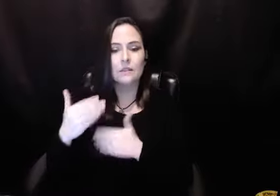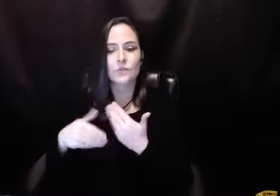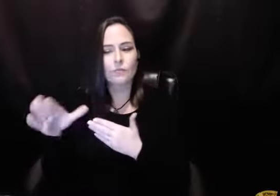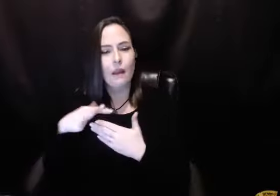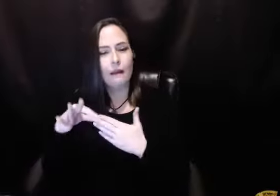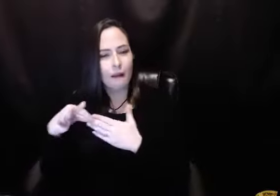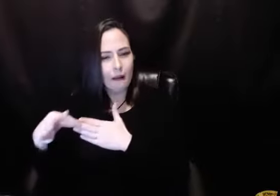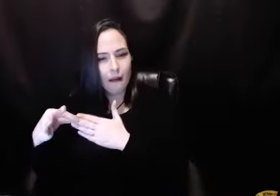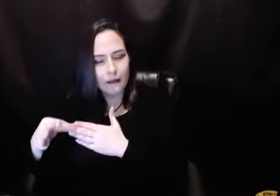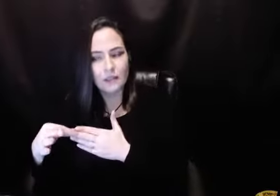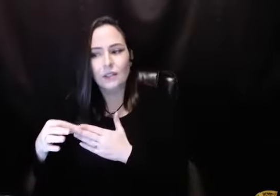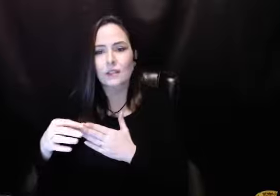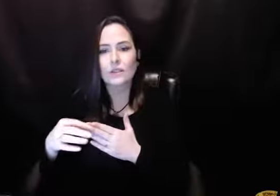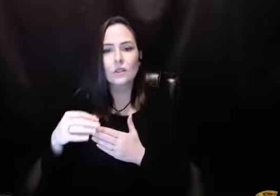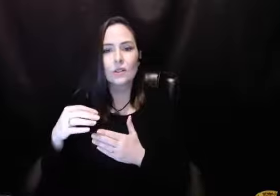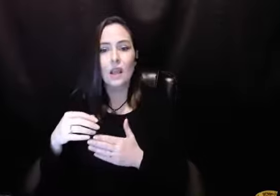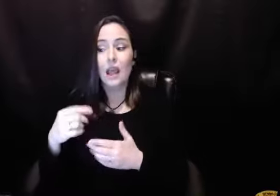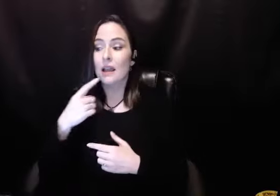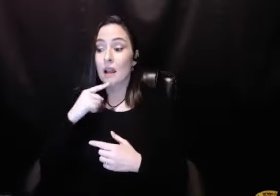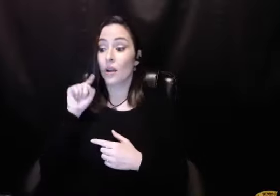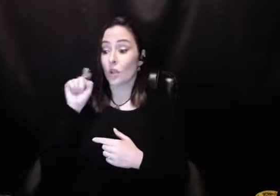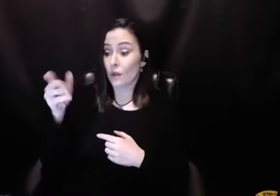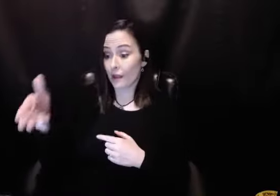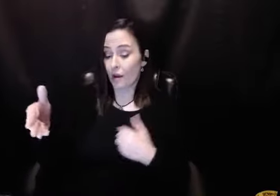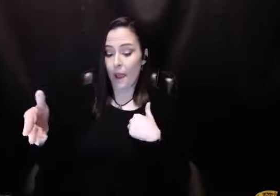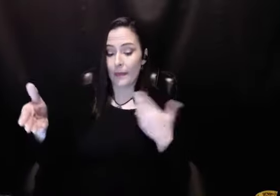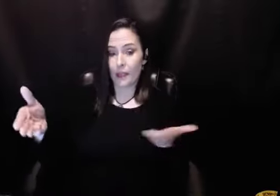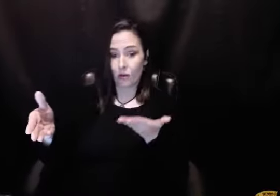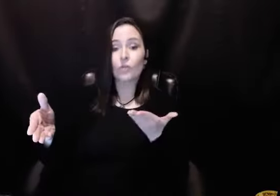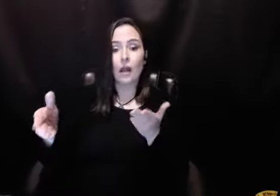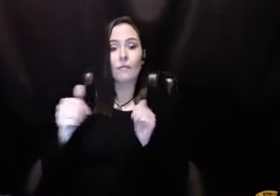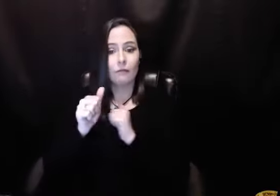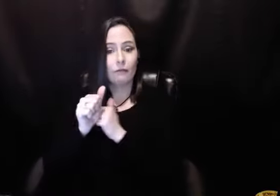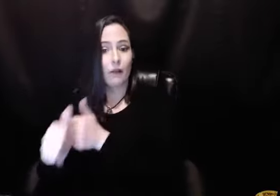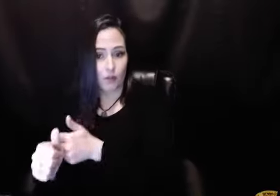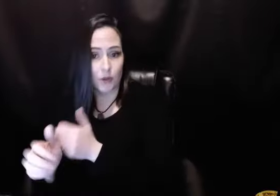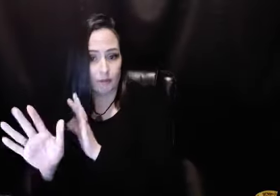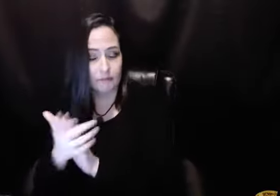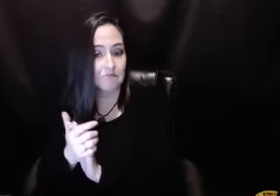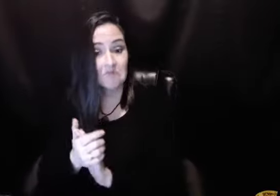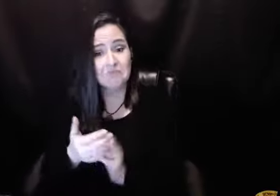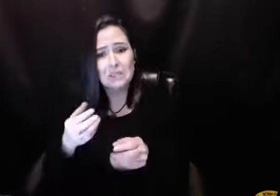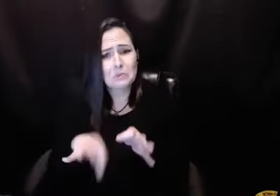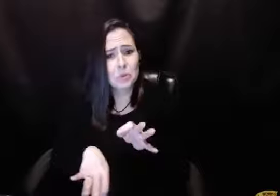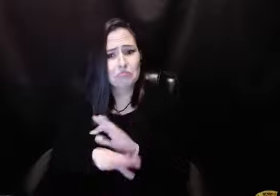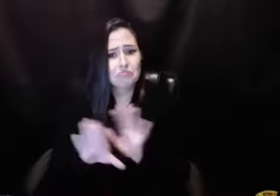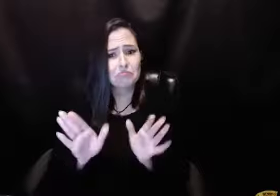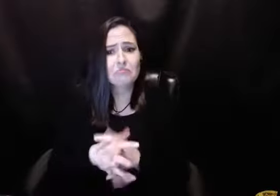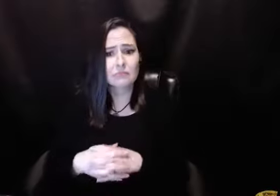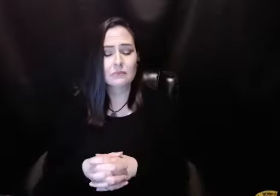the way that my sponsor told me to work them. And she was my guide. And they said, you're there. I'm here. I'm doing it. I mean, it was just